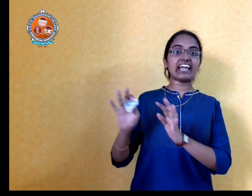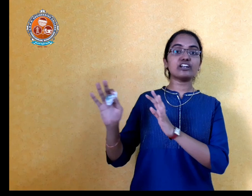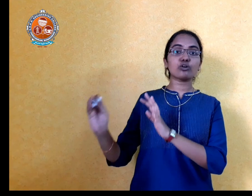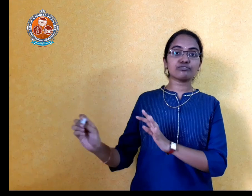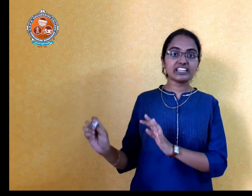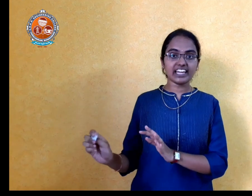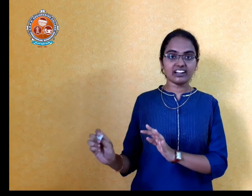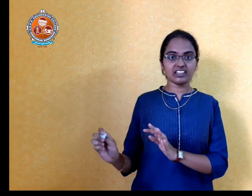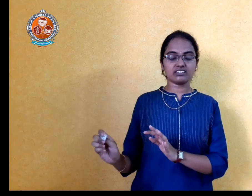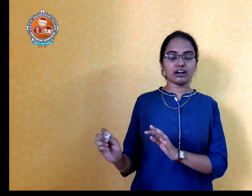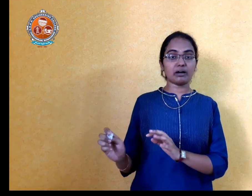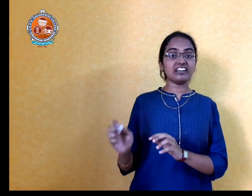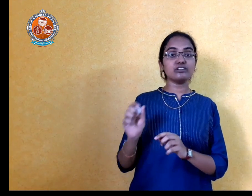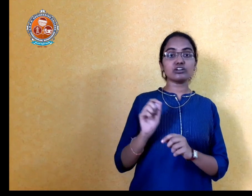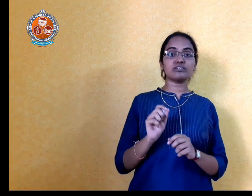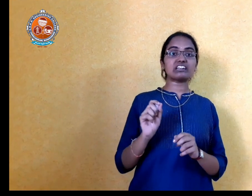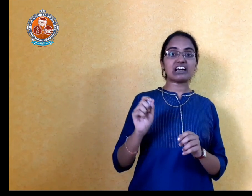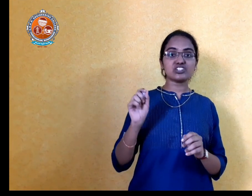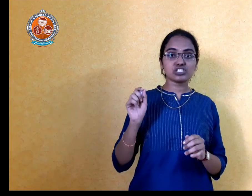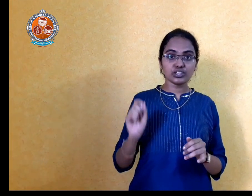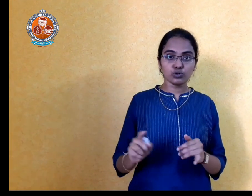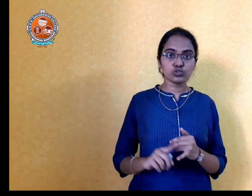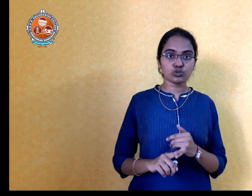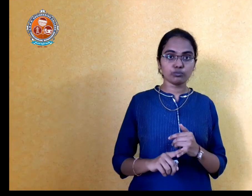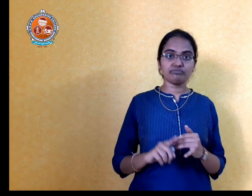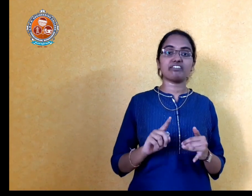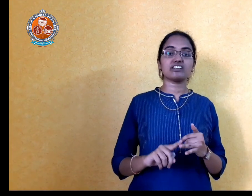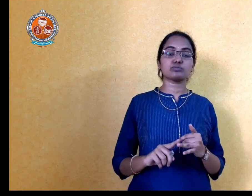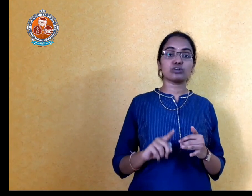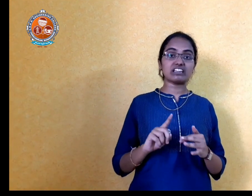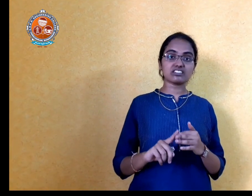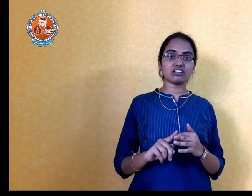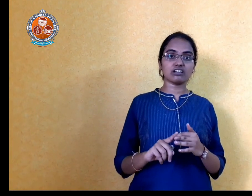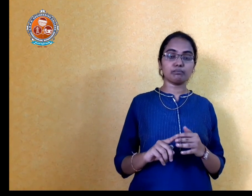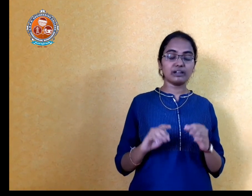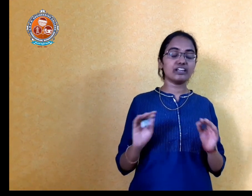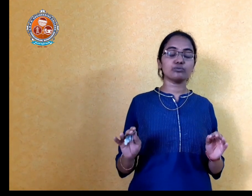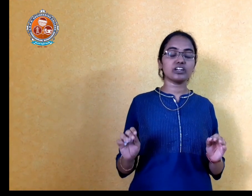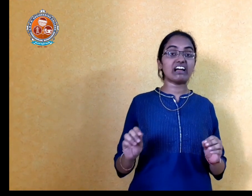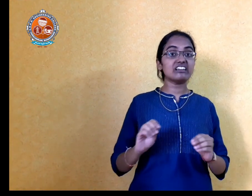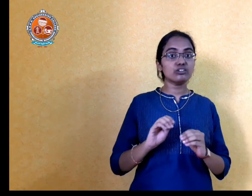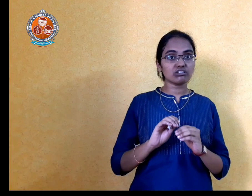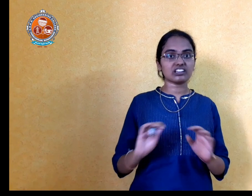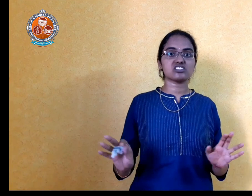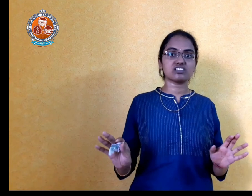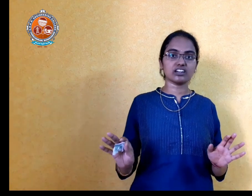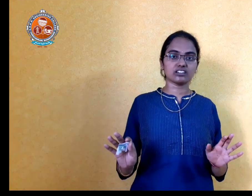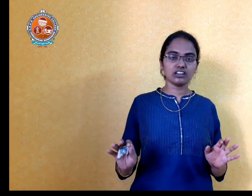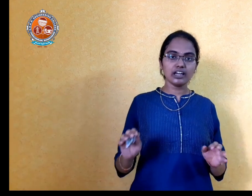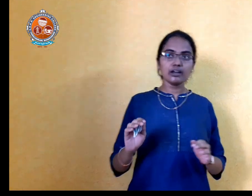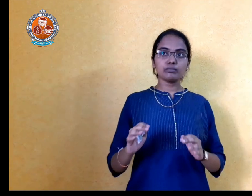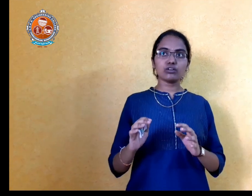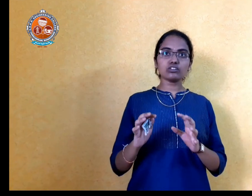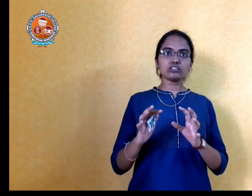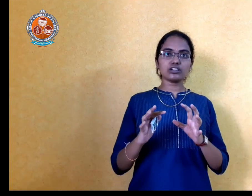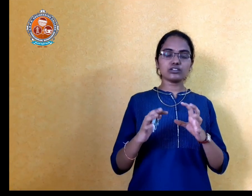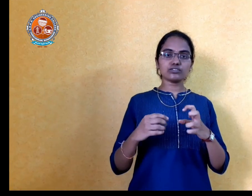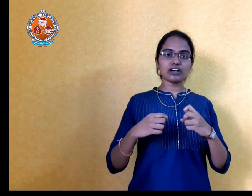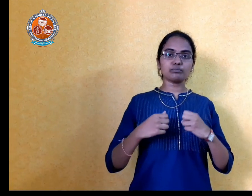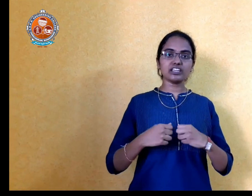end of the gait exam, did not even touch the YouTube, Facebook, Instagram. Believe me, I did not touch that. Because something